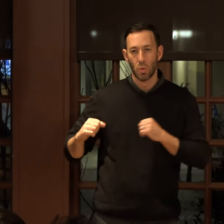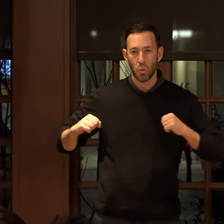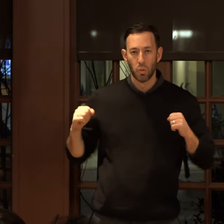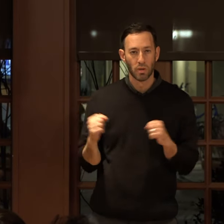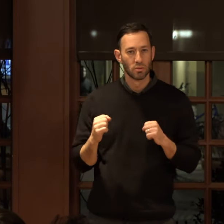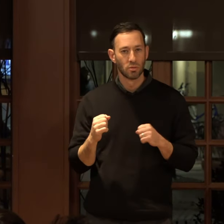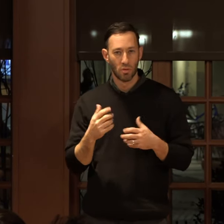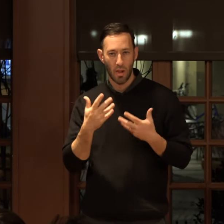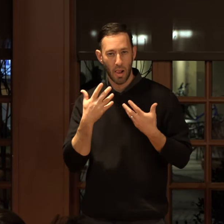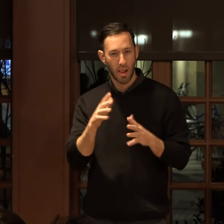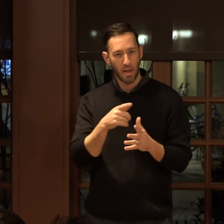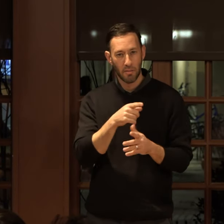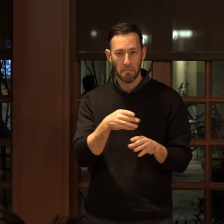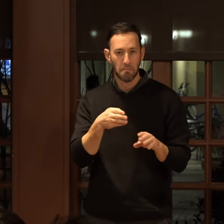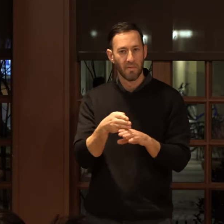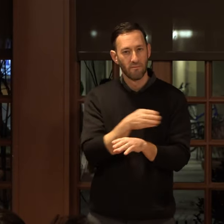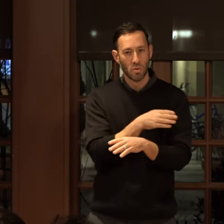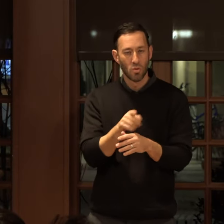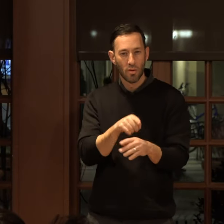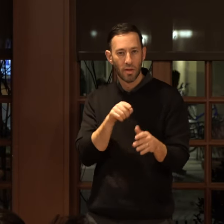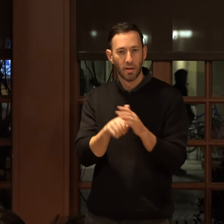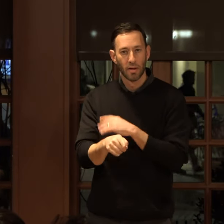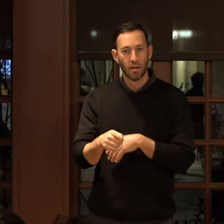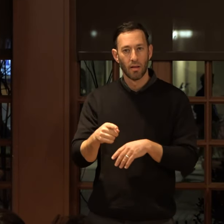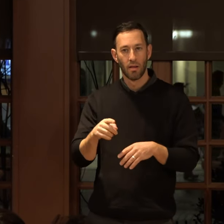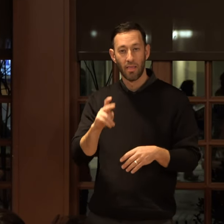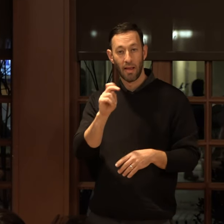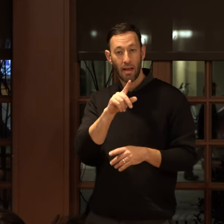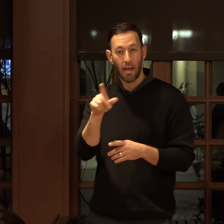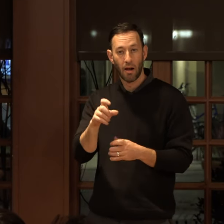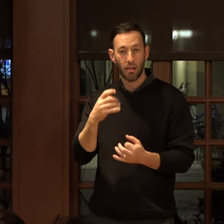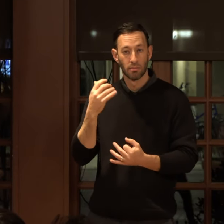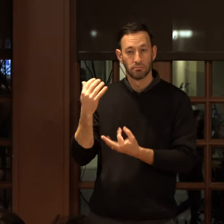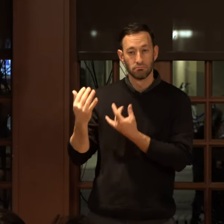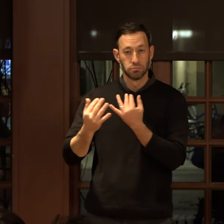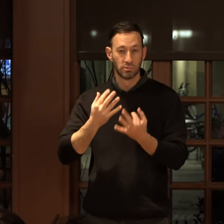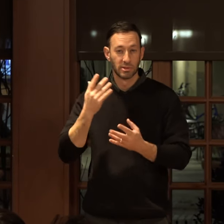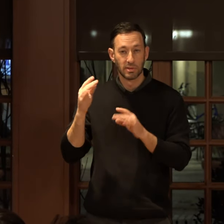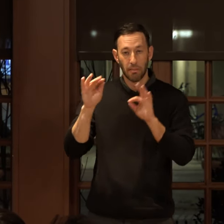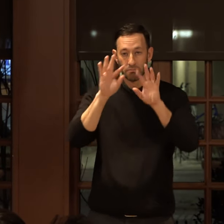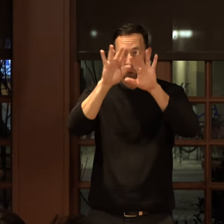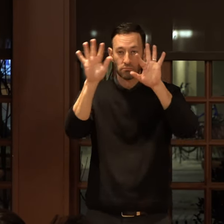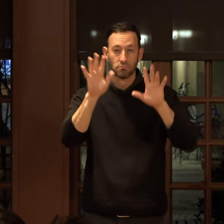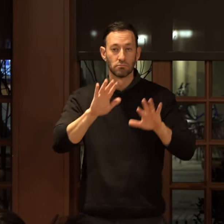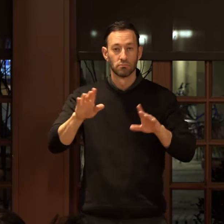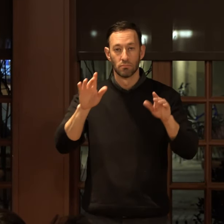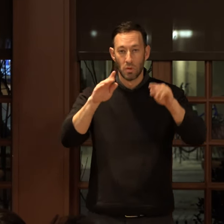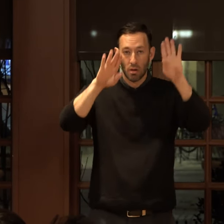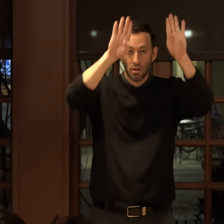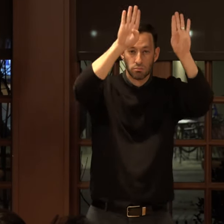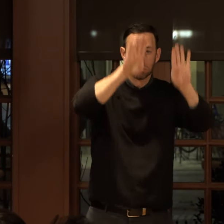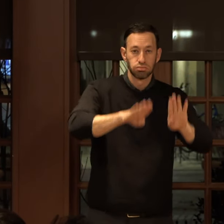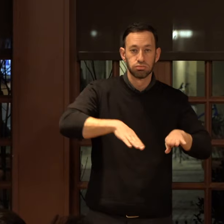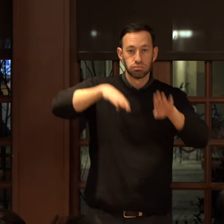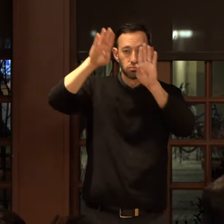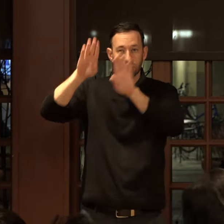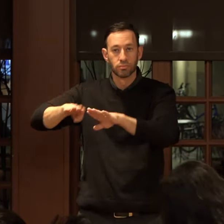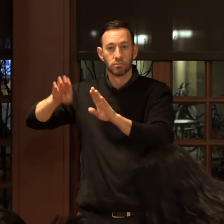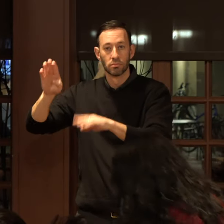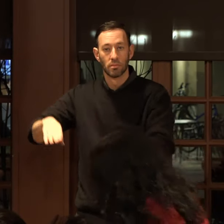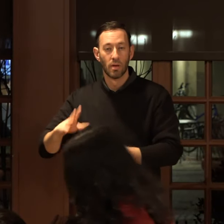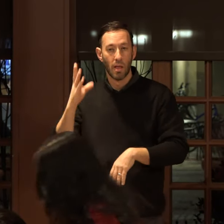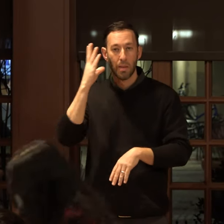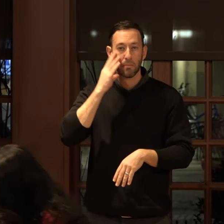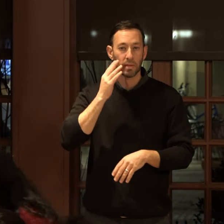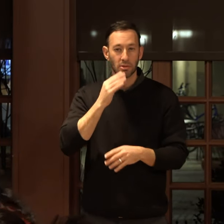before the kill. The kettle is steaming the windows lined with bubble wrap. And the peaches are ripening in their